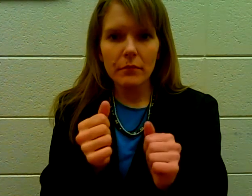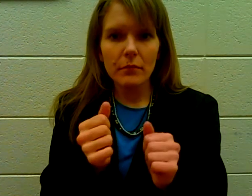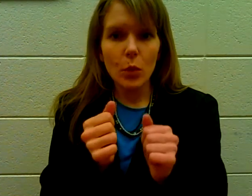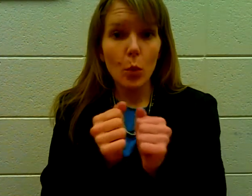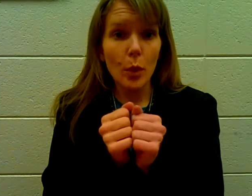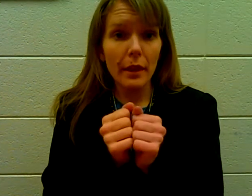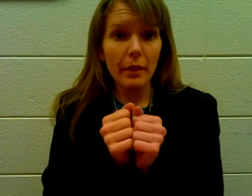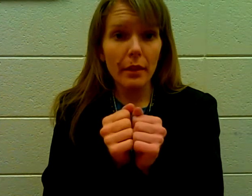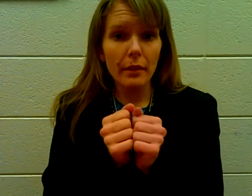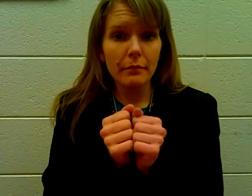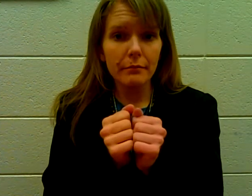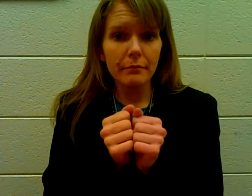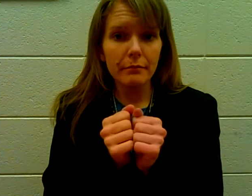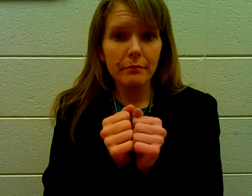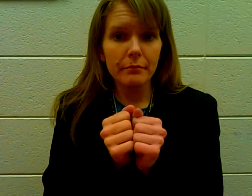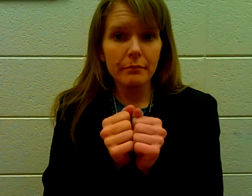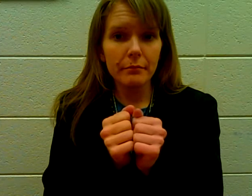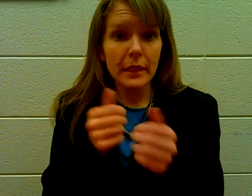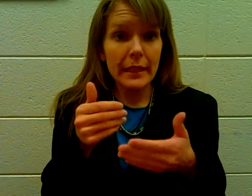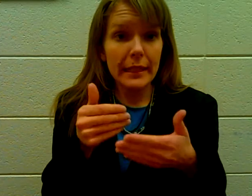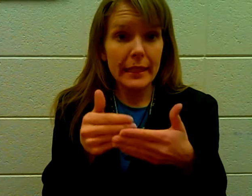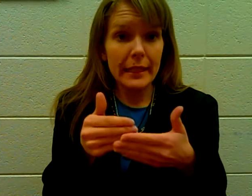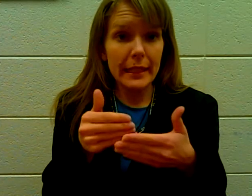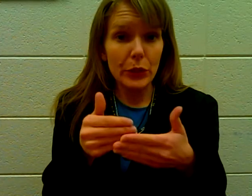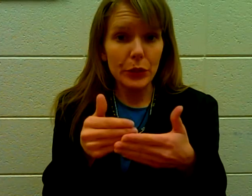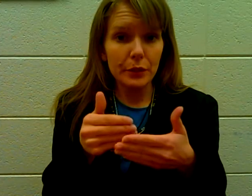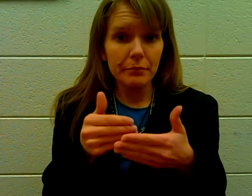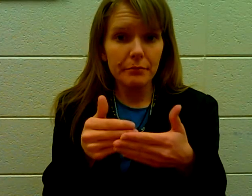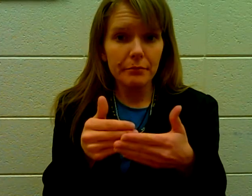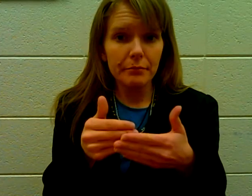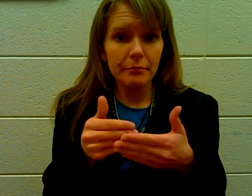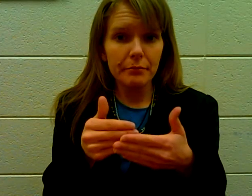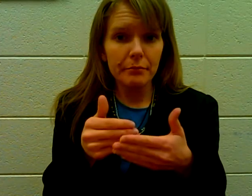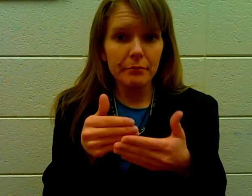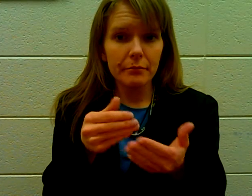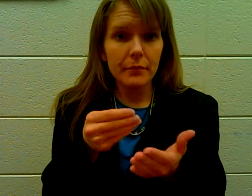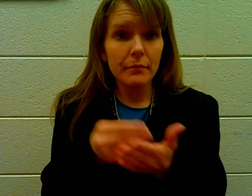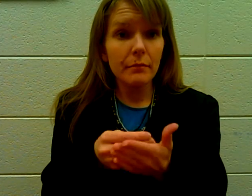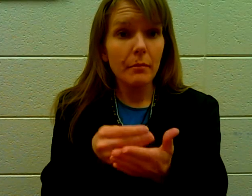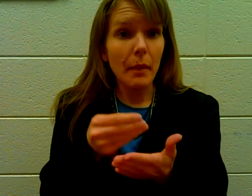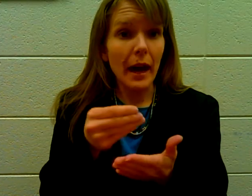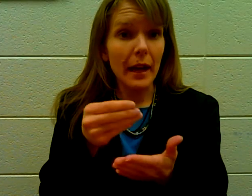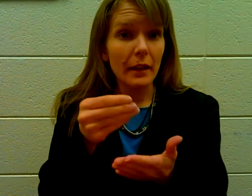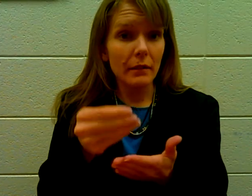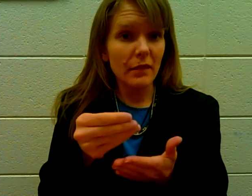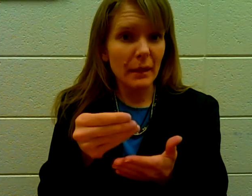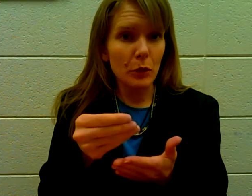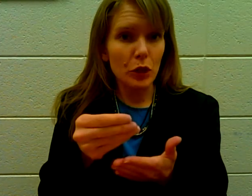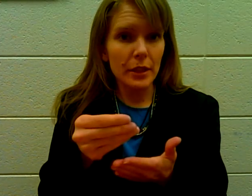With. Near. By. Like purchase.